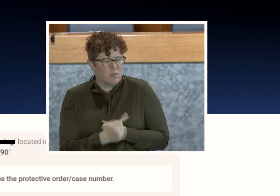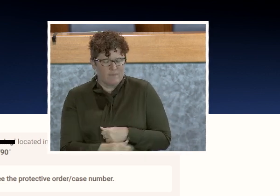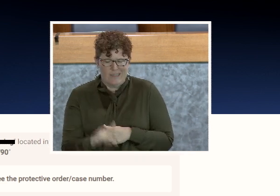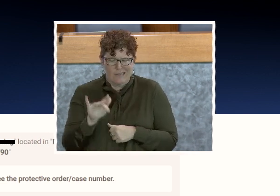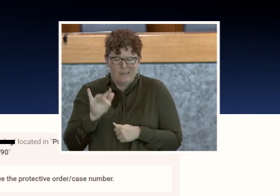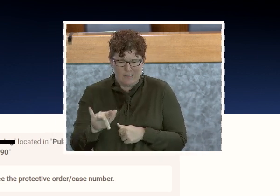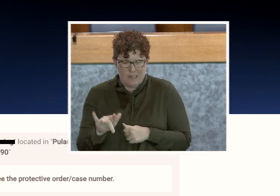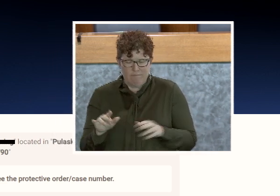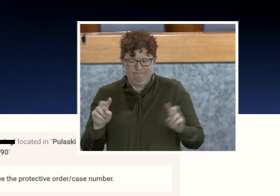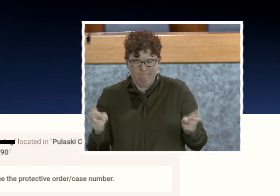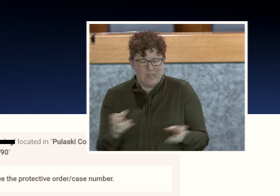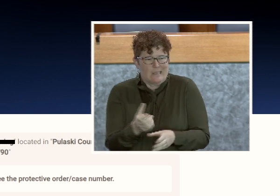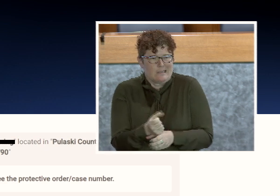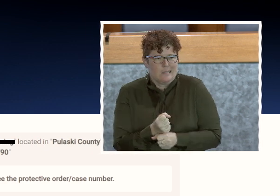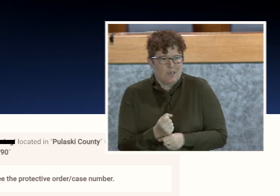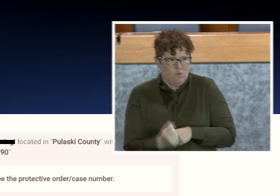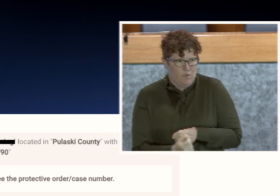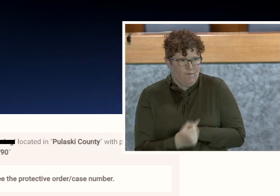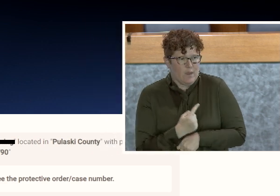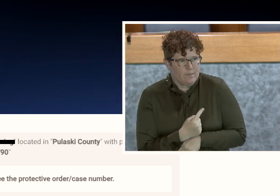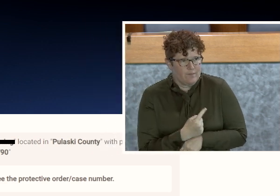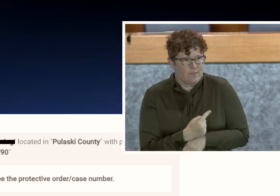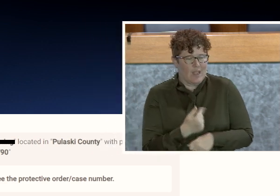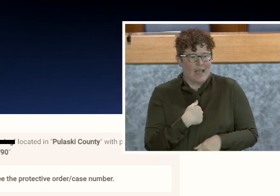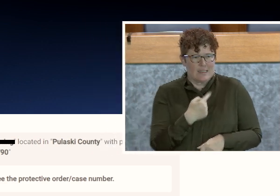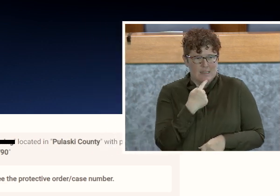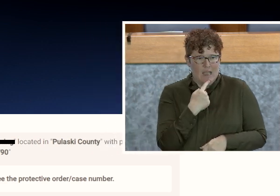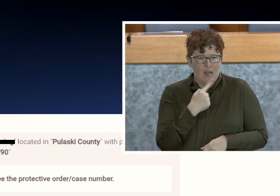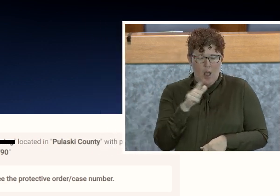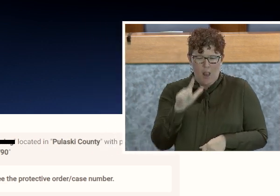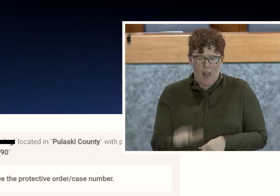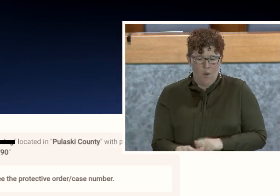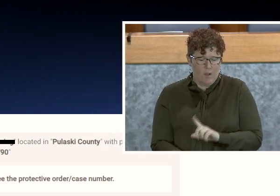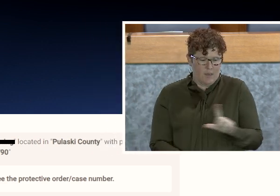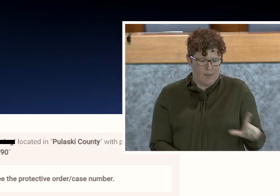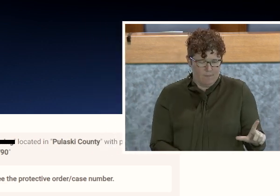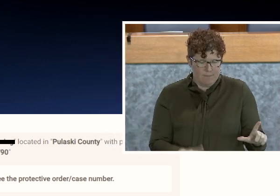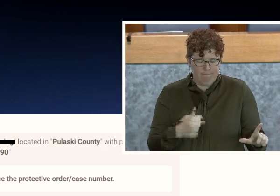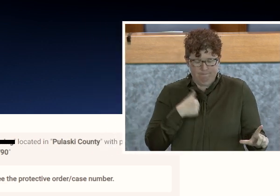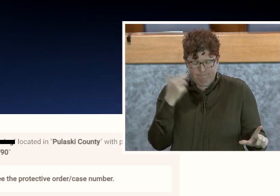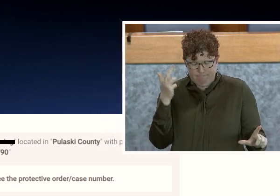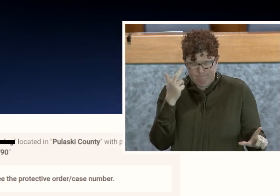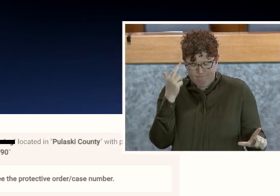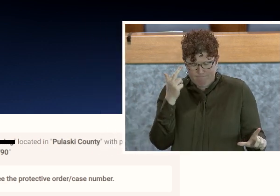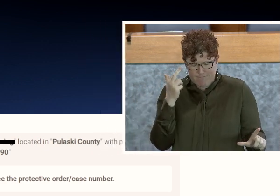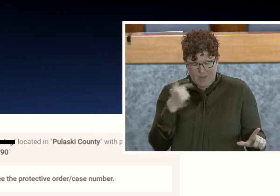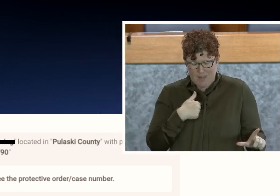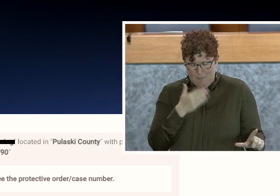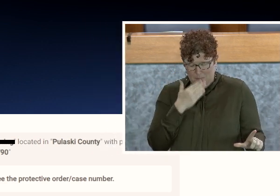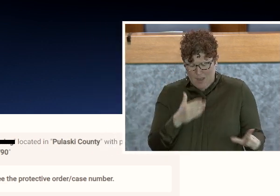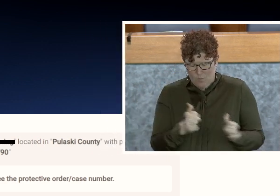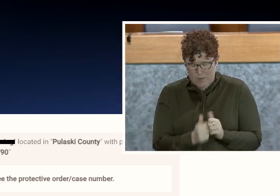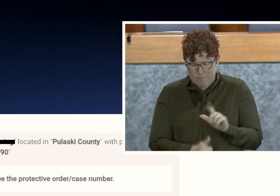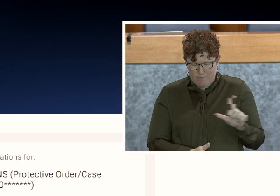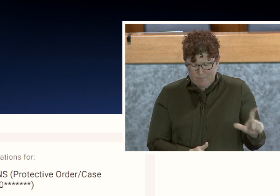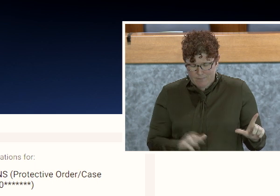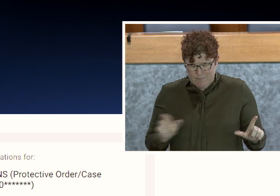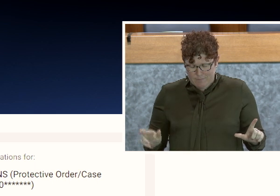on the lower right-hand side. And I said lower left and I realize that, but I am really bad with right and left.